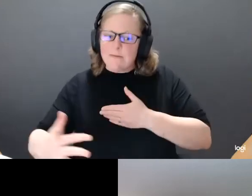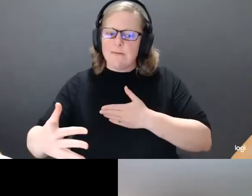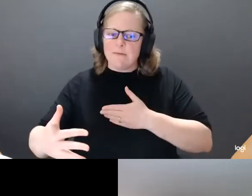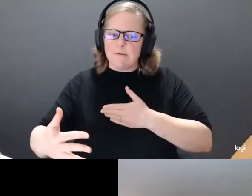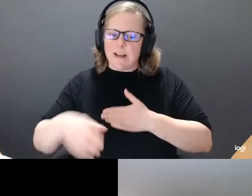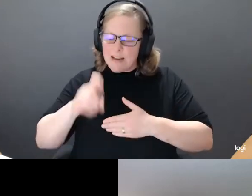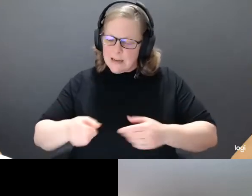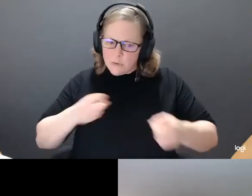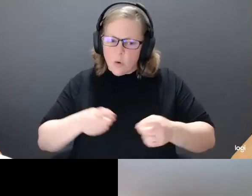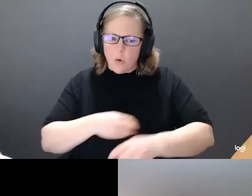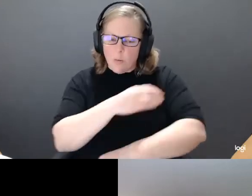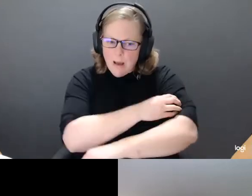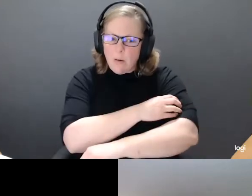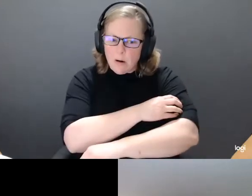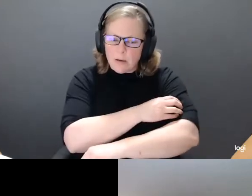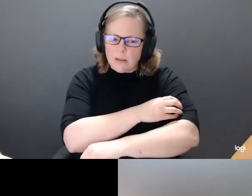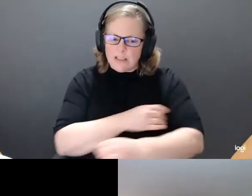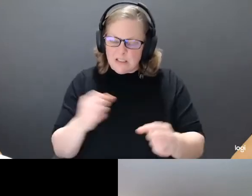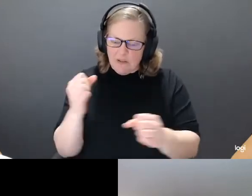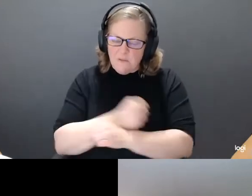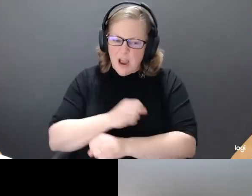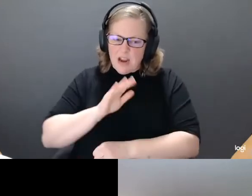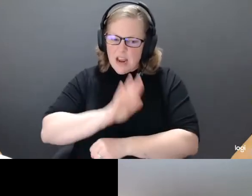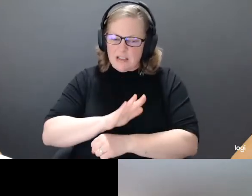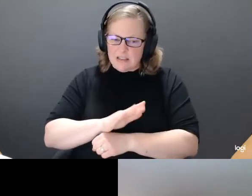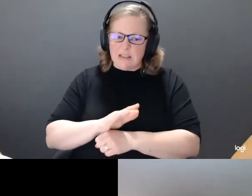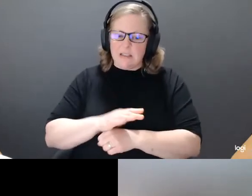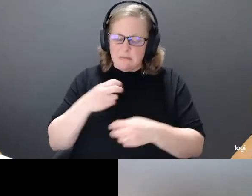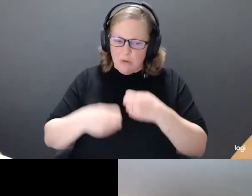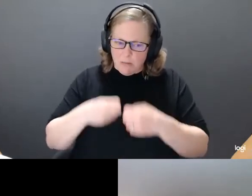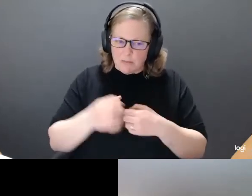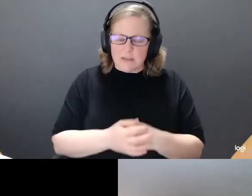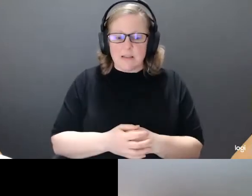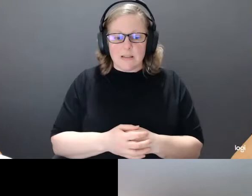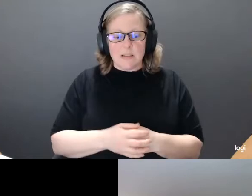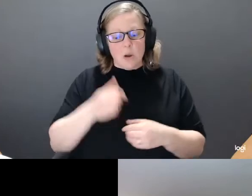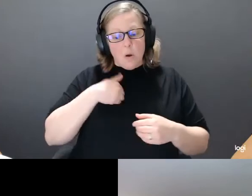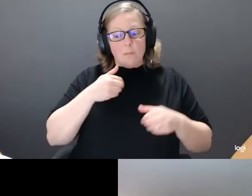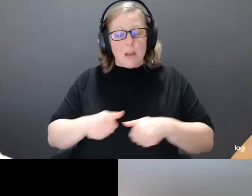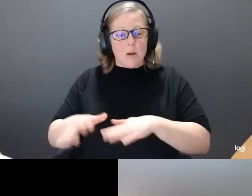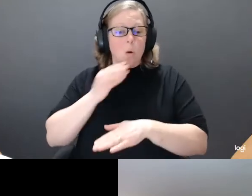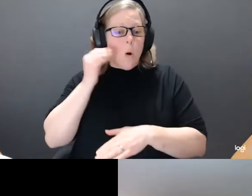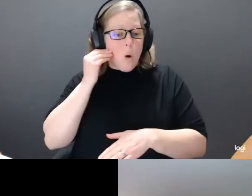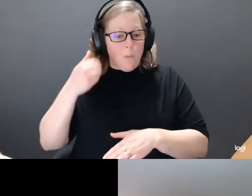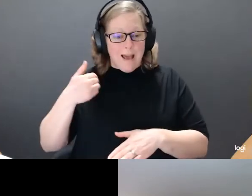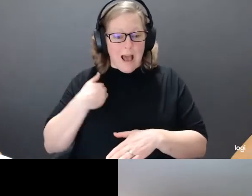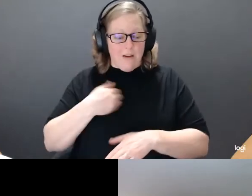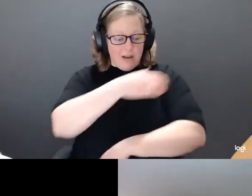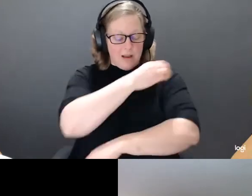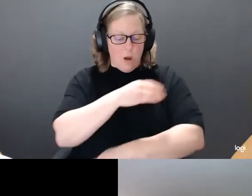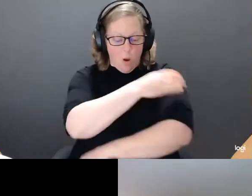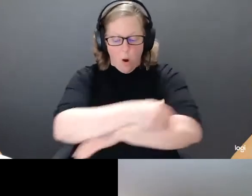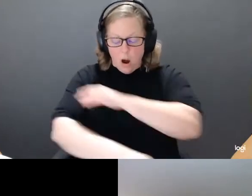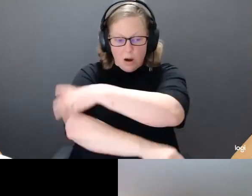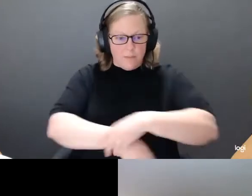After two months in hospital, I went home, my arms suspended from my neck by two makeshift slings. The weight of my arms